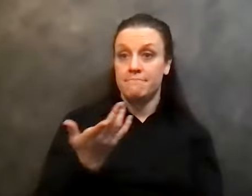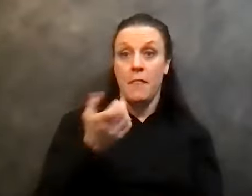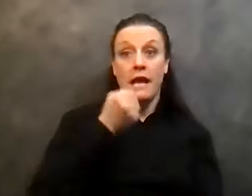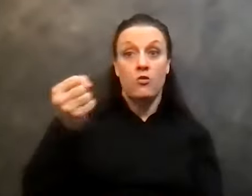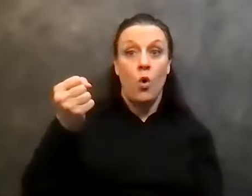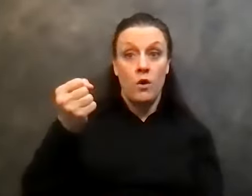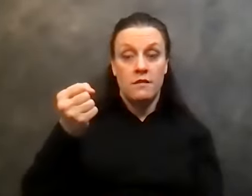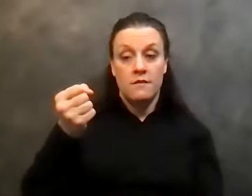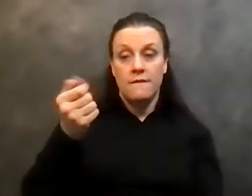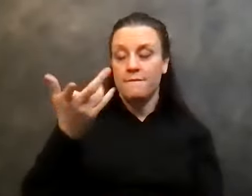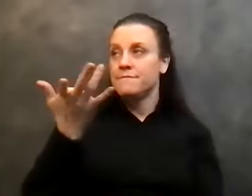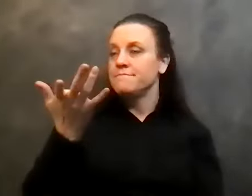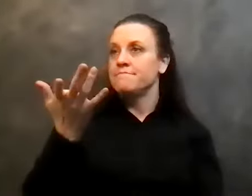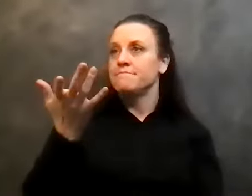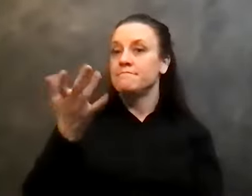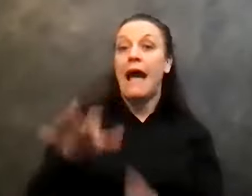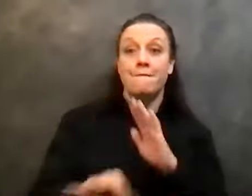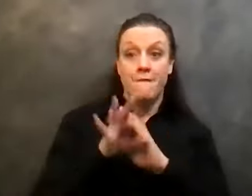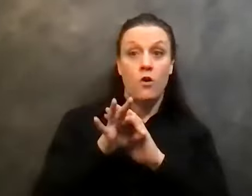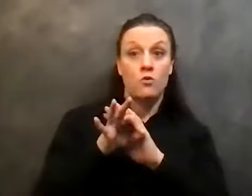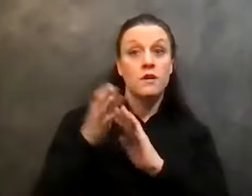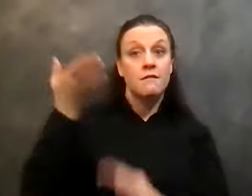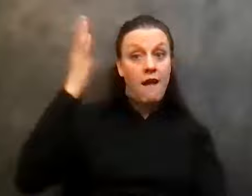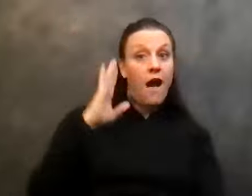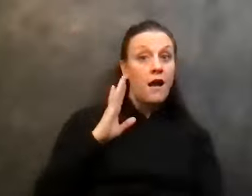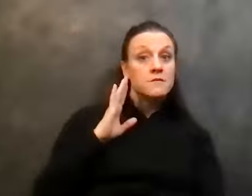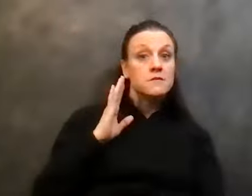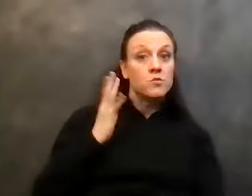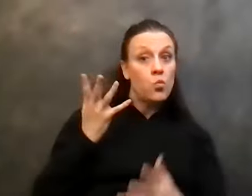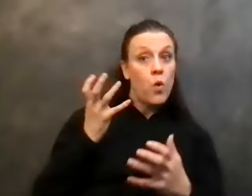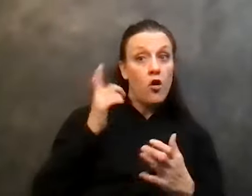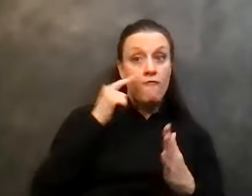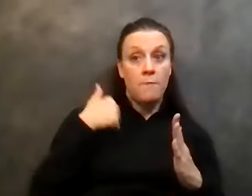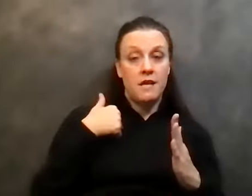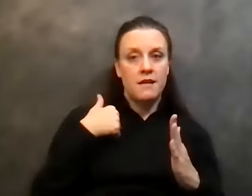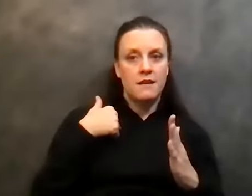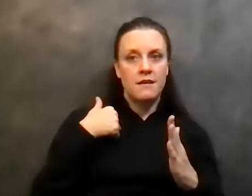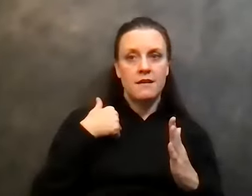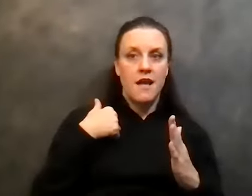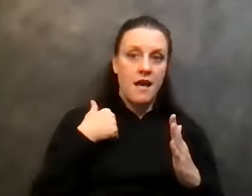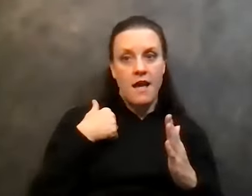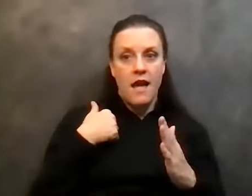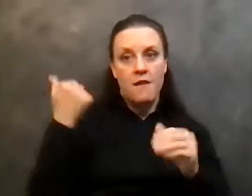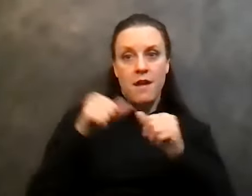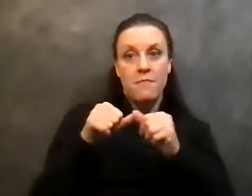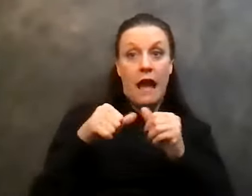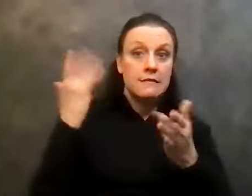had found, uh, God's will for me in the rooms of Alcoholics Anonymous. I, I met her getting off the druggie buggy, you know what I mean? So,